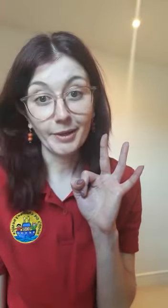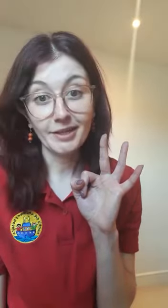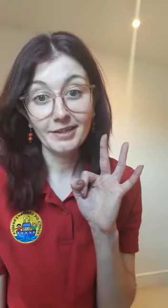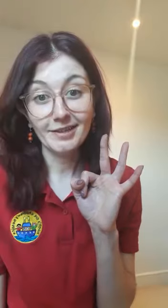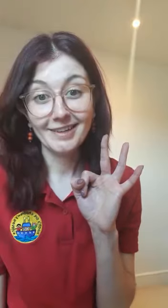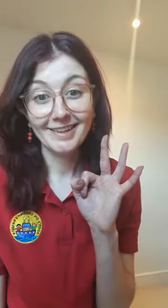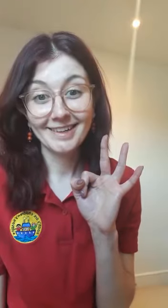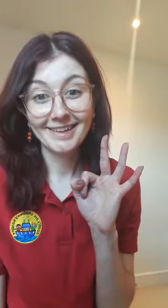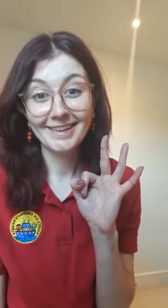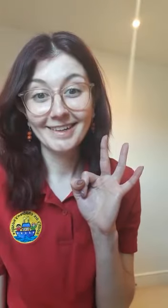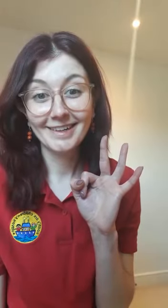bit.